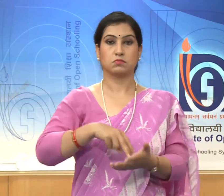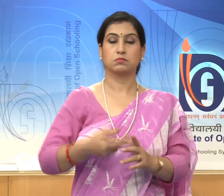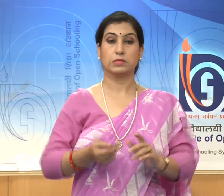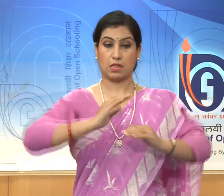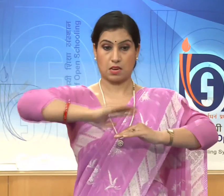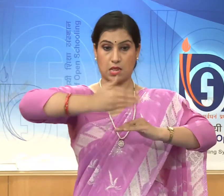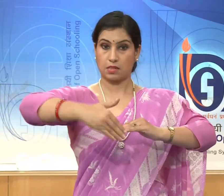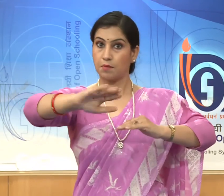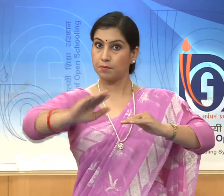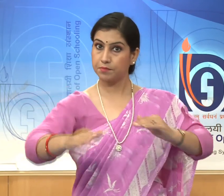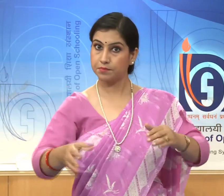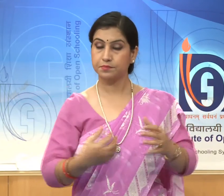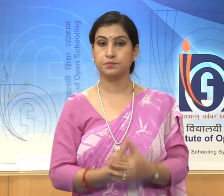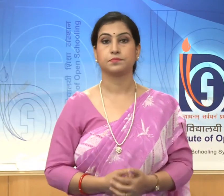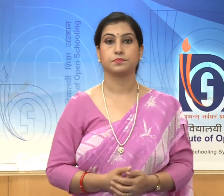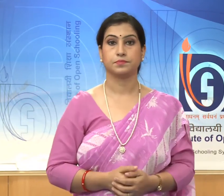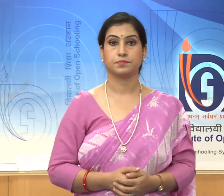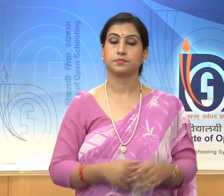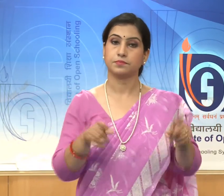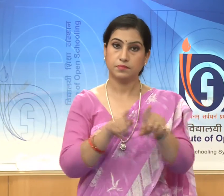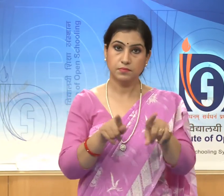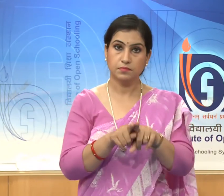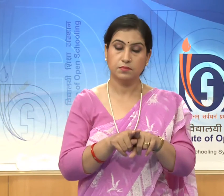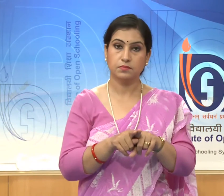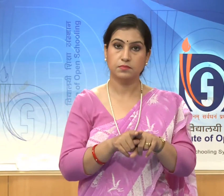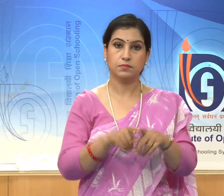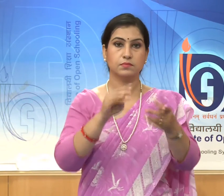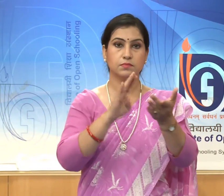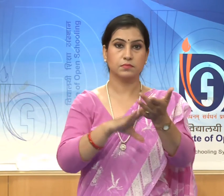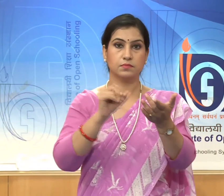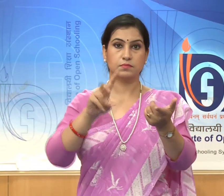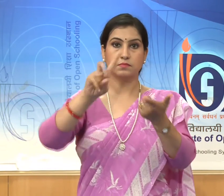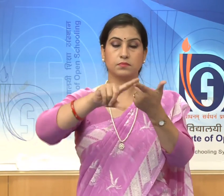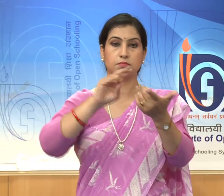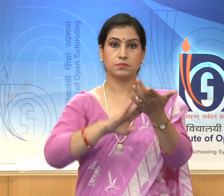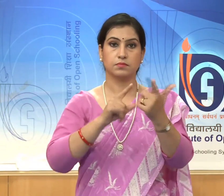and movements in their works.